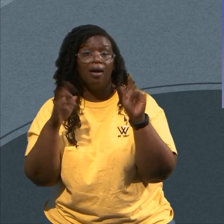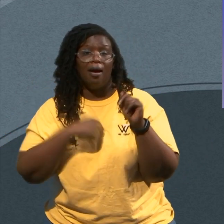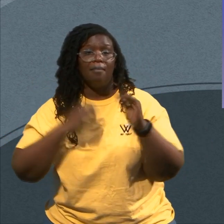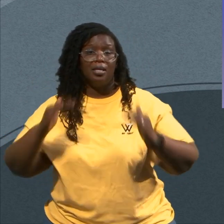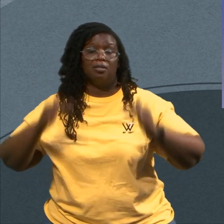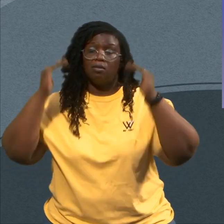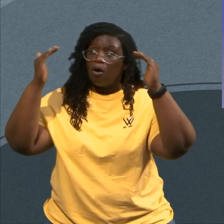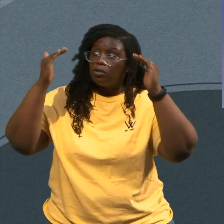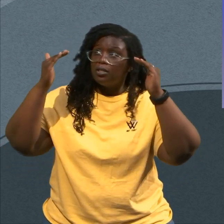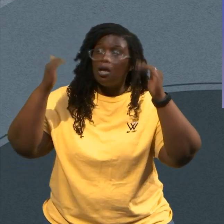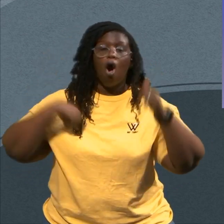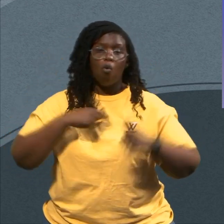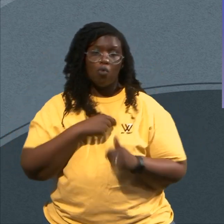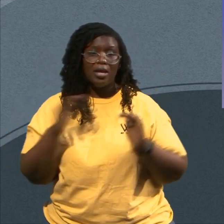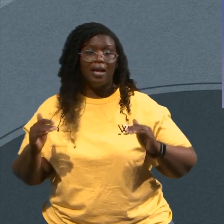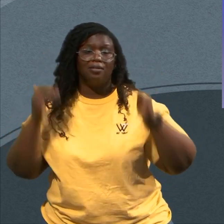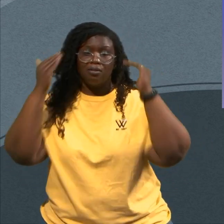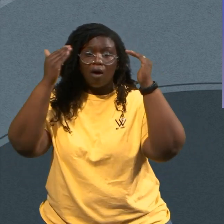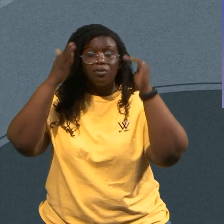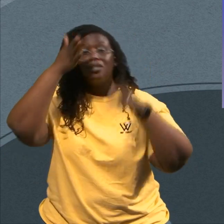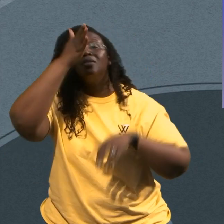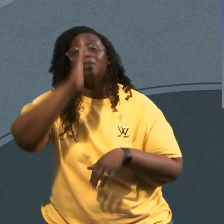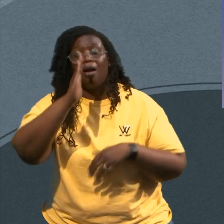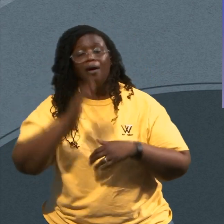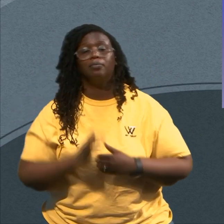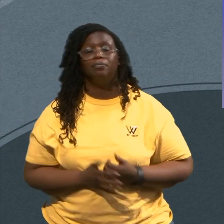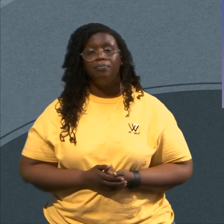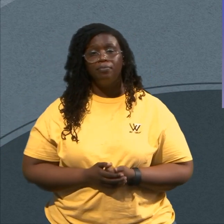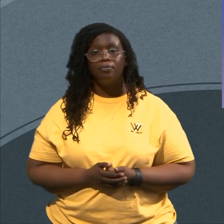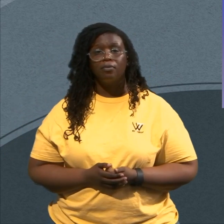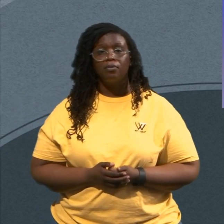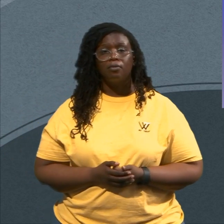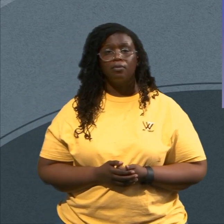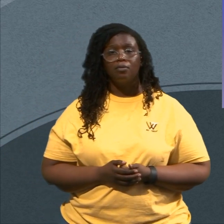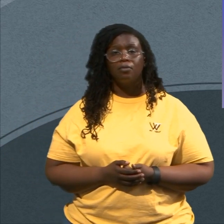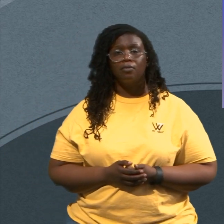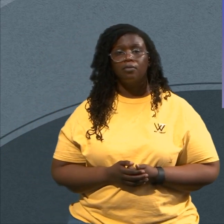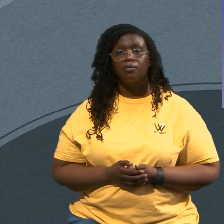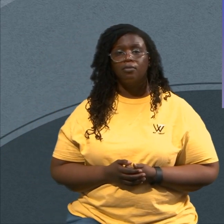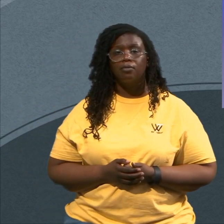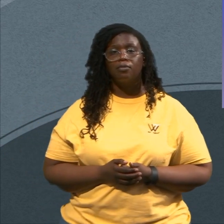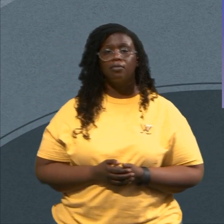It's It's A Reminder That God Is The One That's Worthy To Be Reverenced